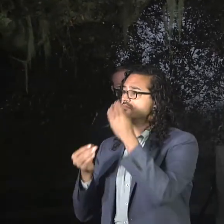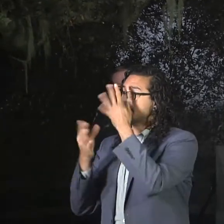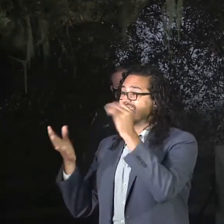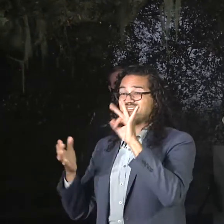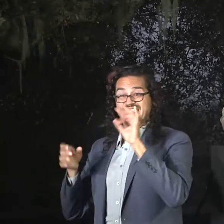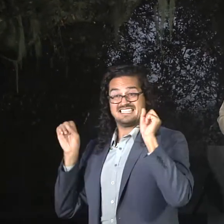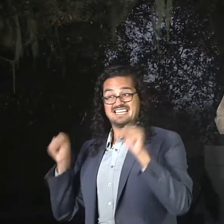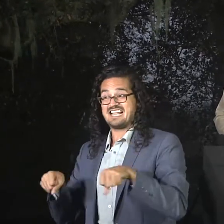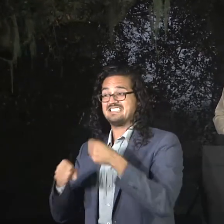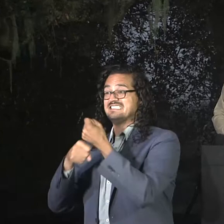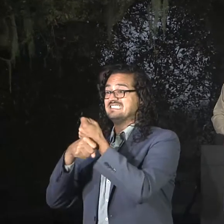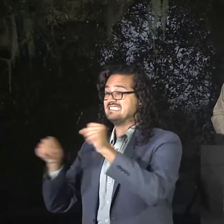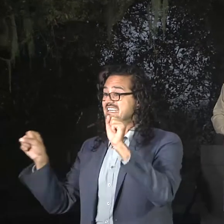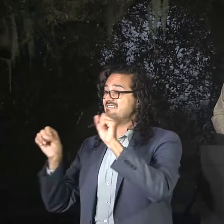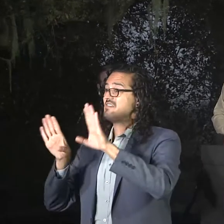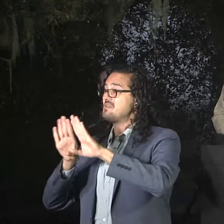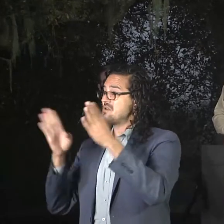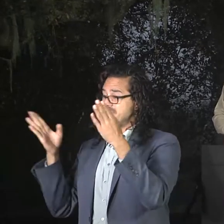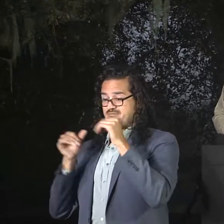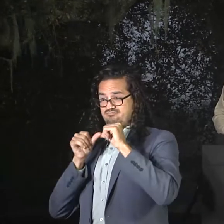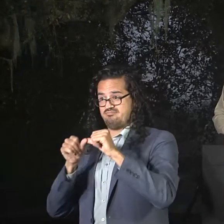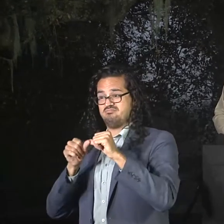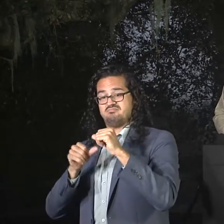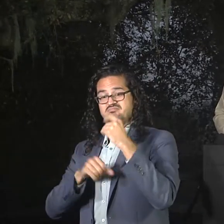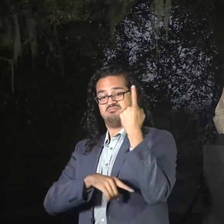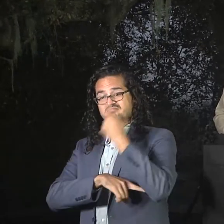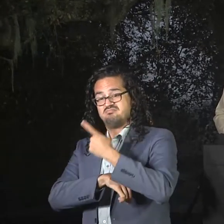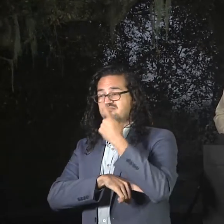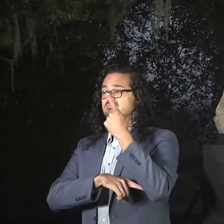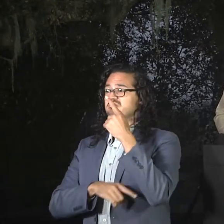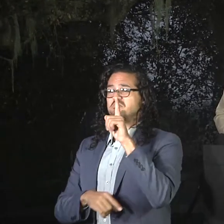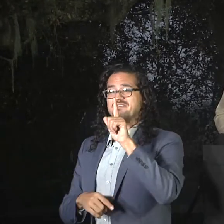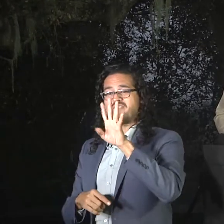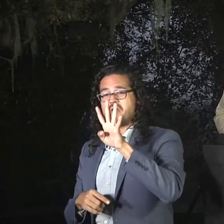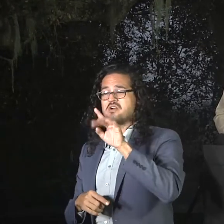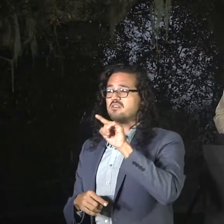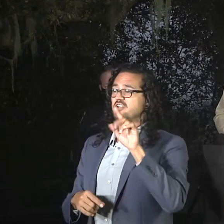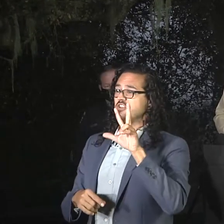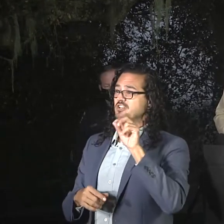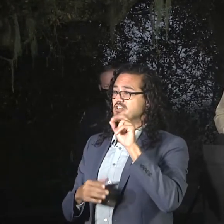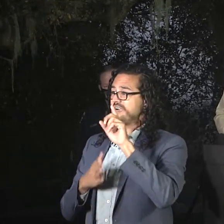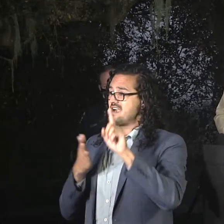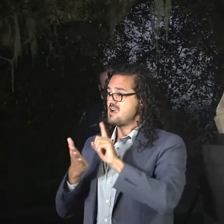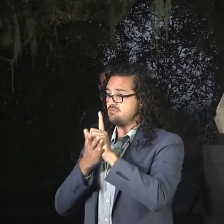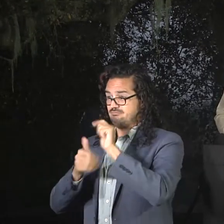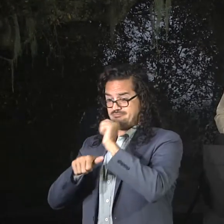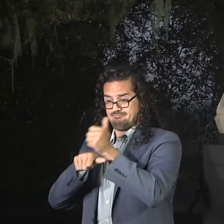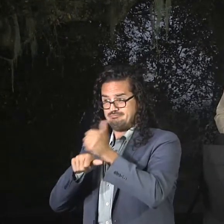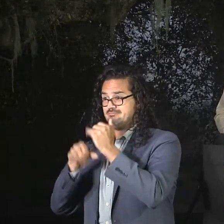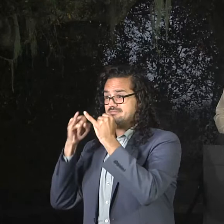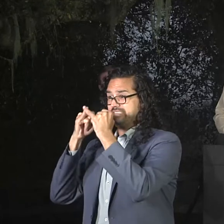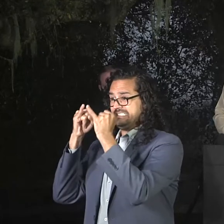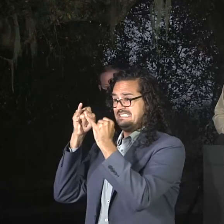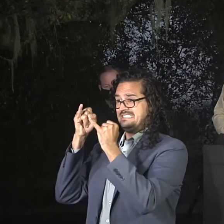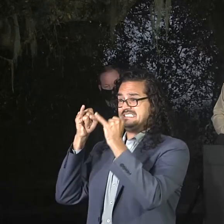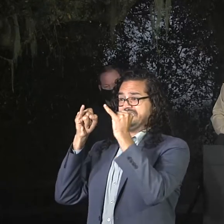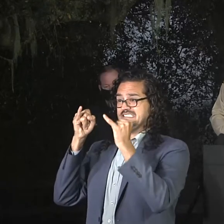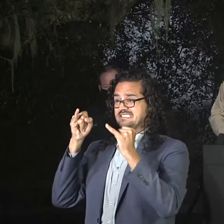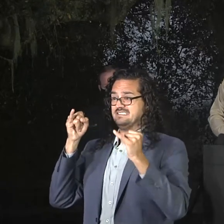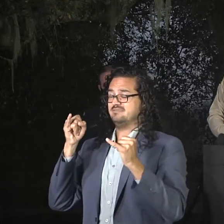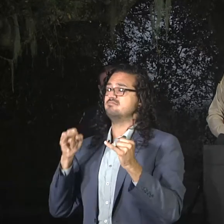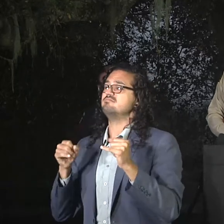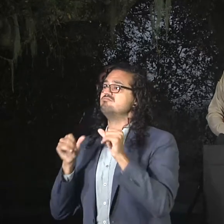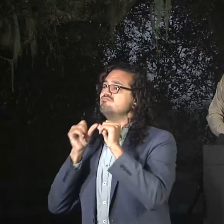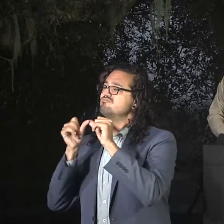24 to 30 hours, get the perimeter established in there, over the course of the next 72 to 120 hours,